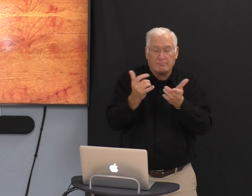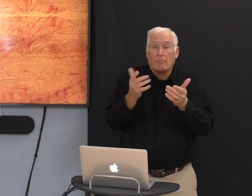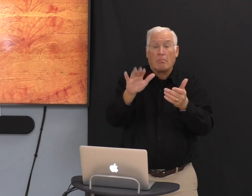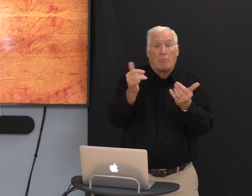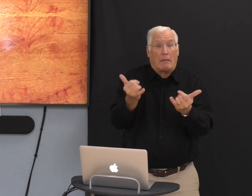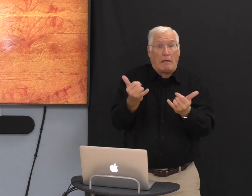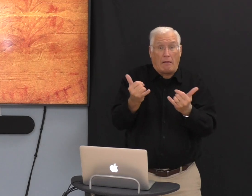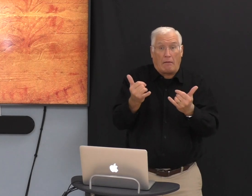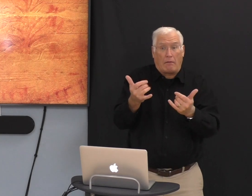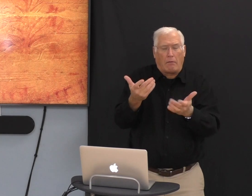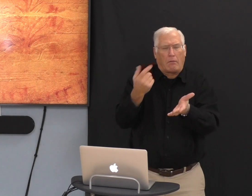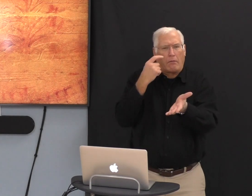that?